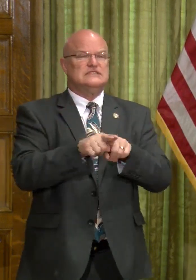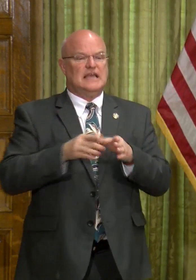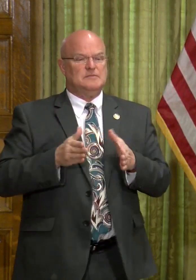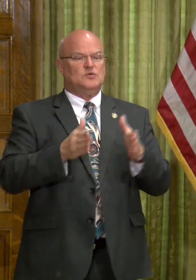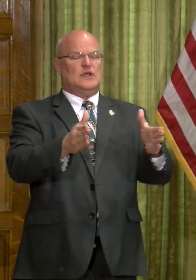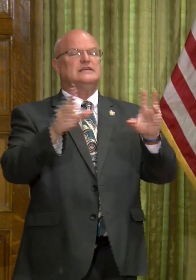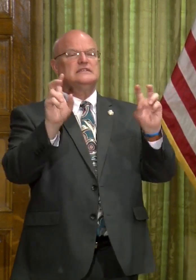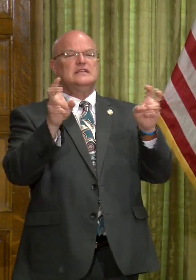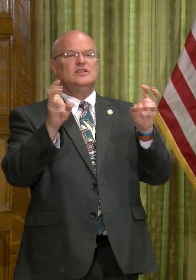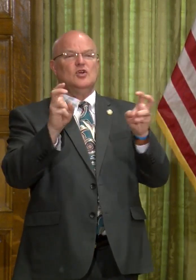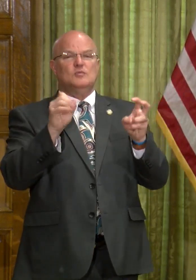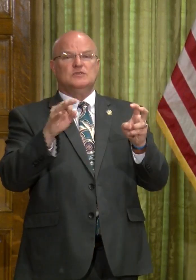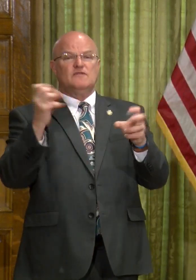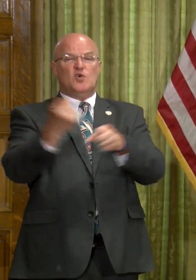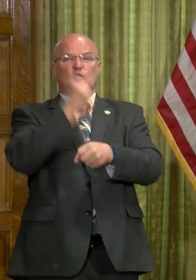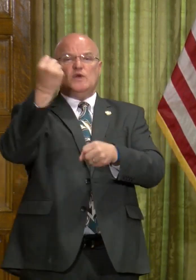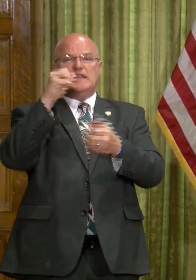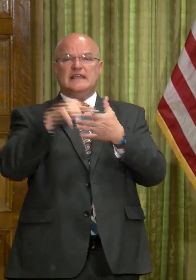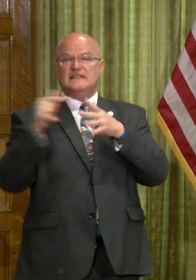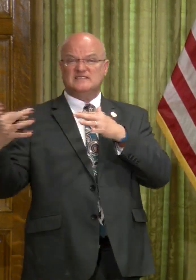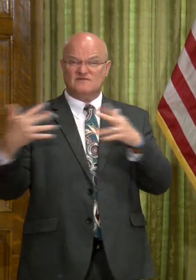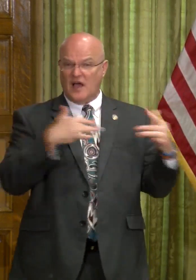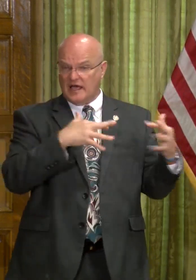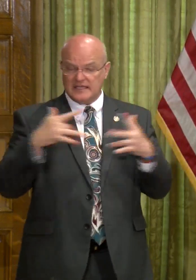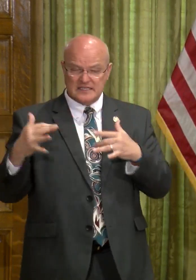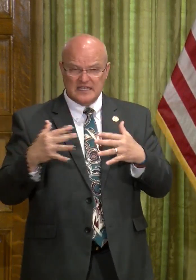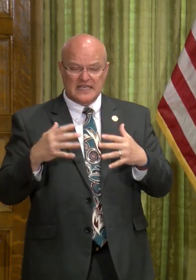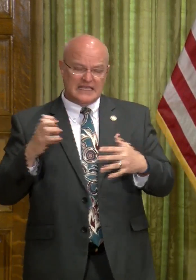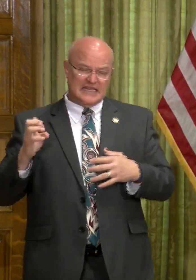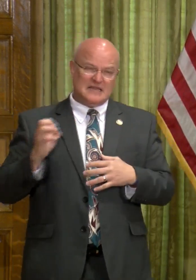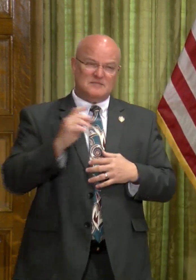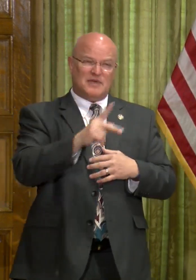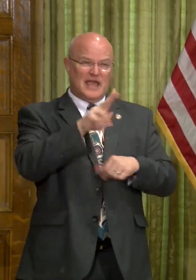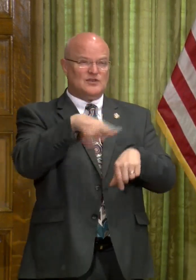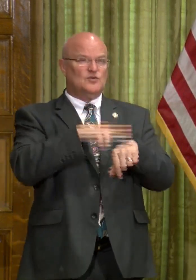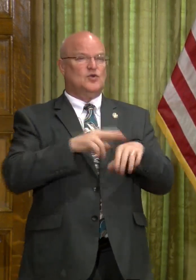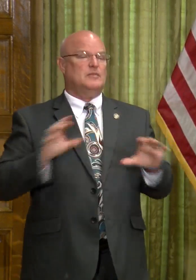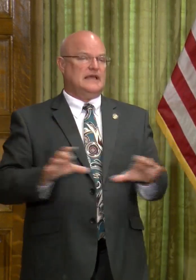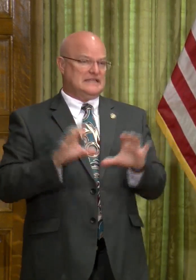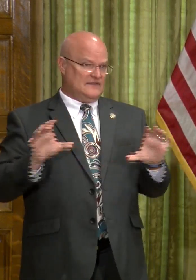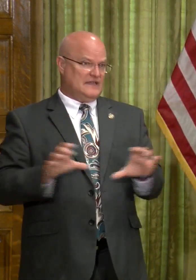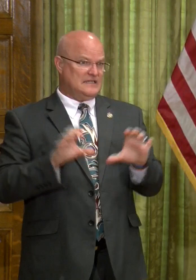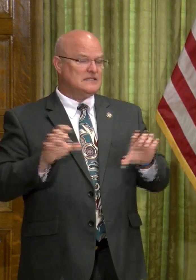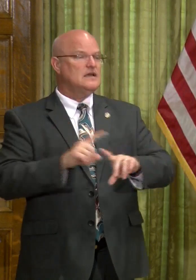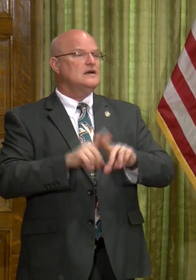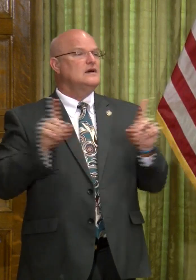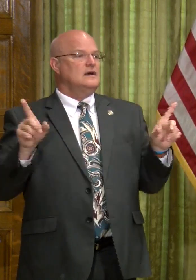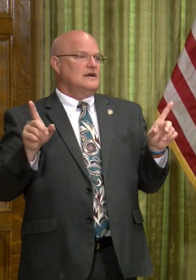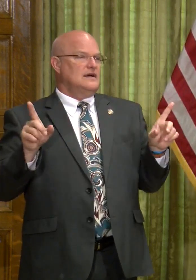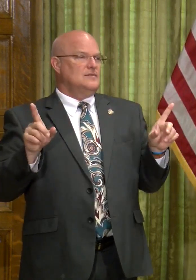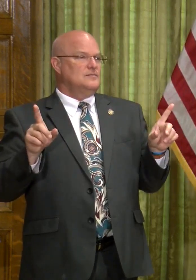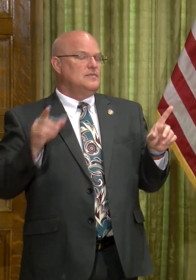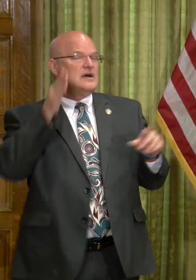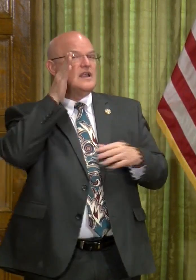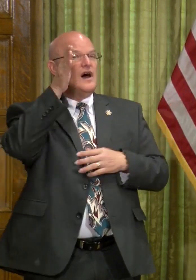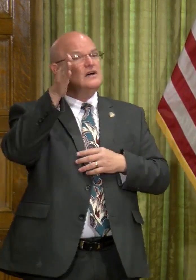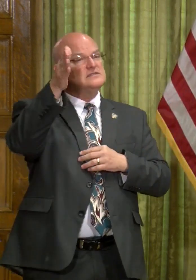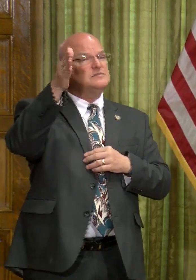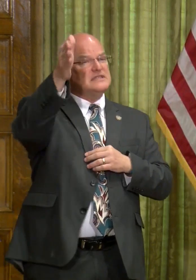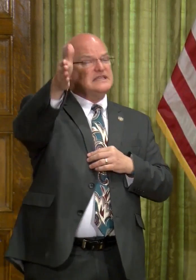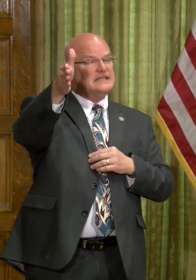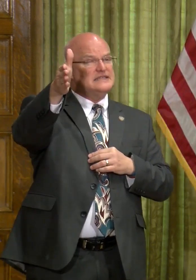in terms of, of winning this fight and getting back to normal activities. But, ultimately,